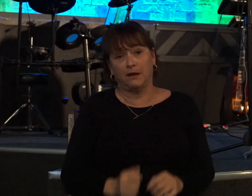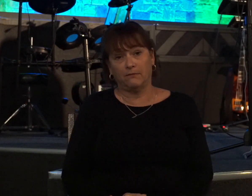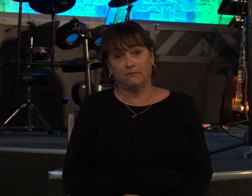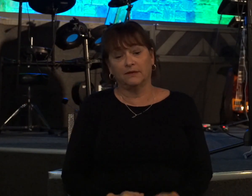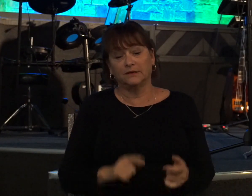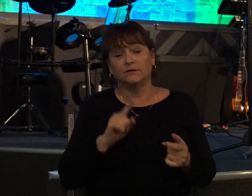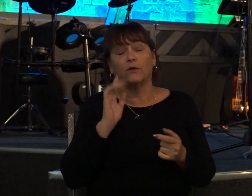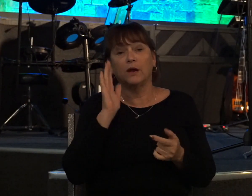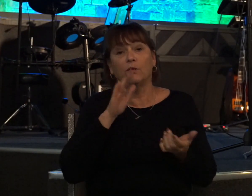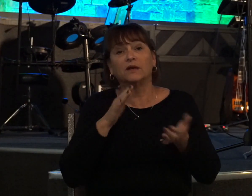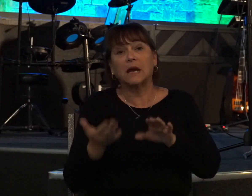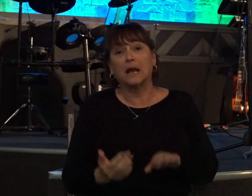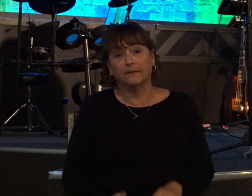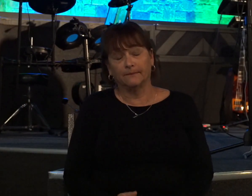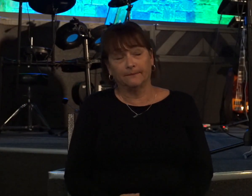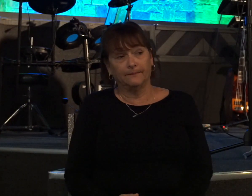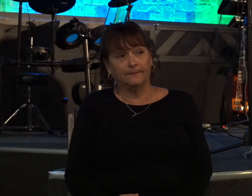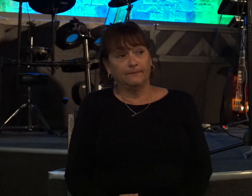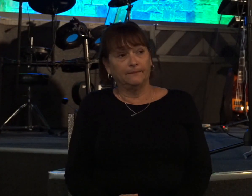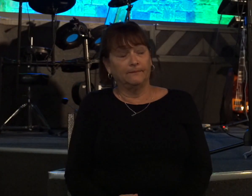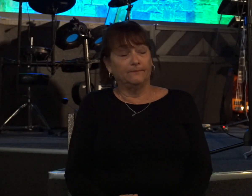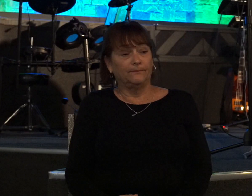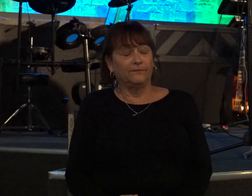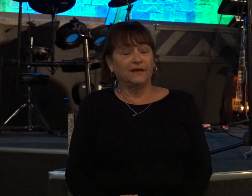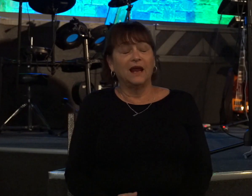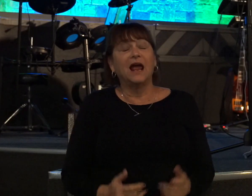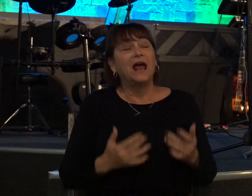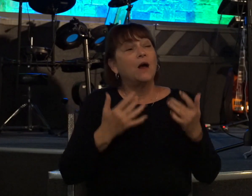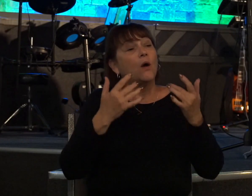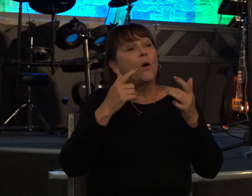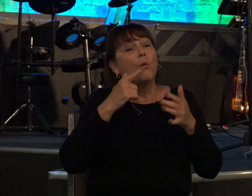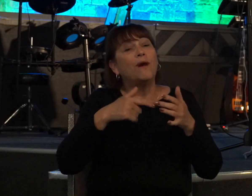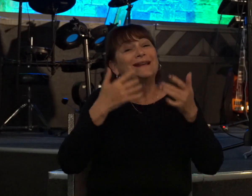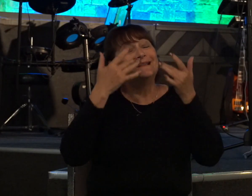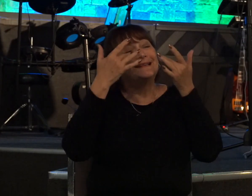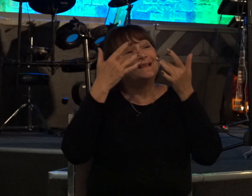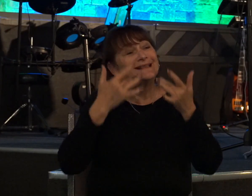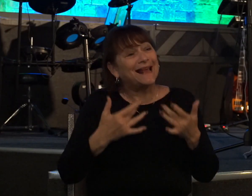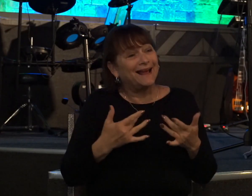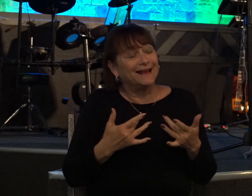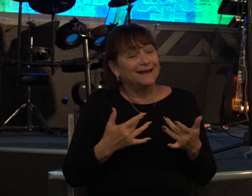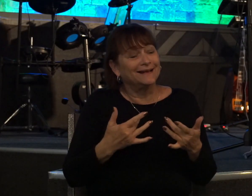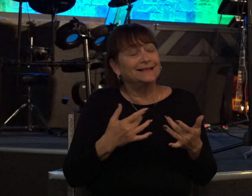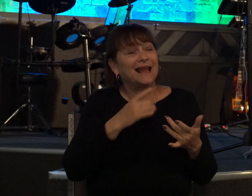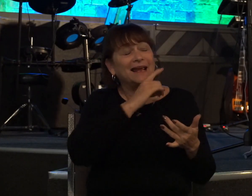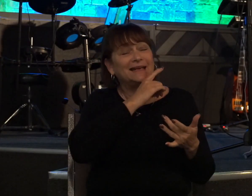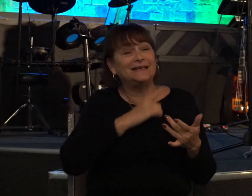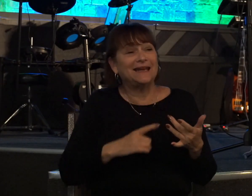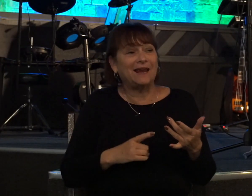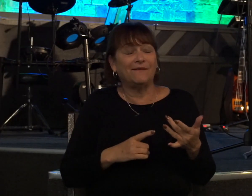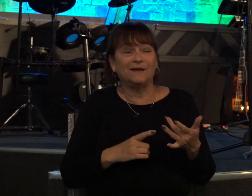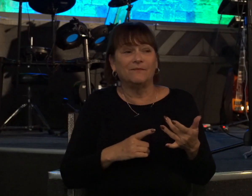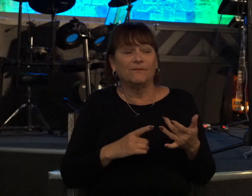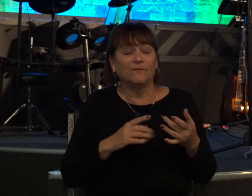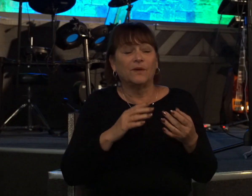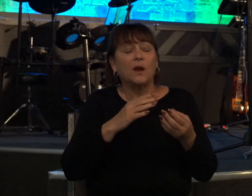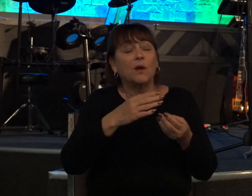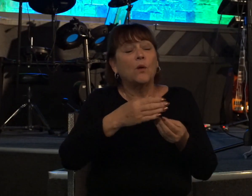and probably the saddest part is that david rolled up that letter he sealed it